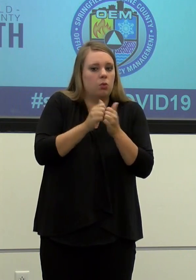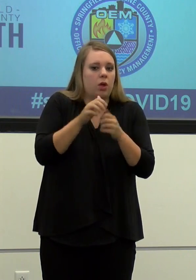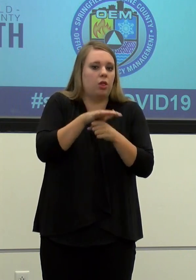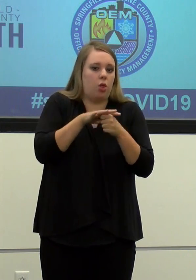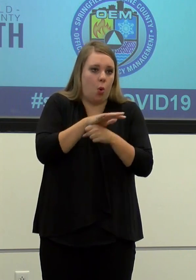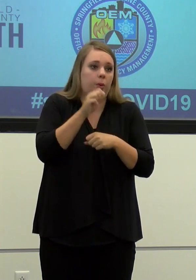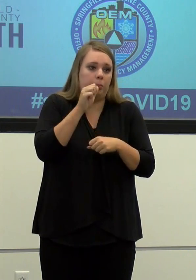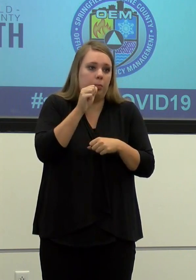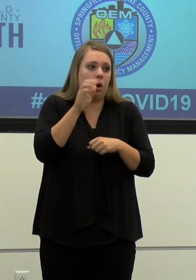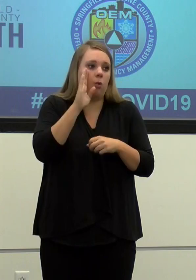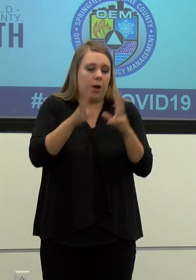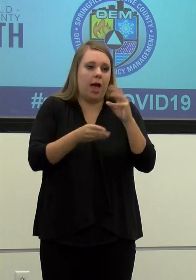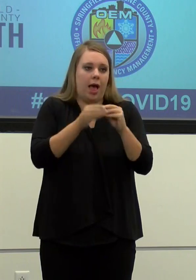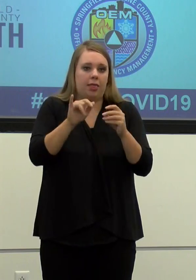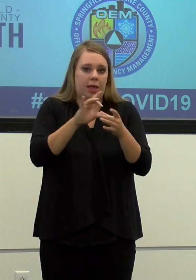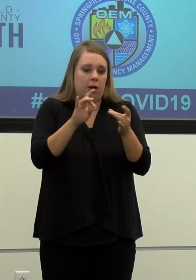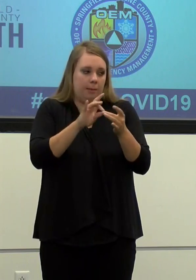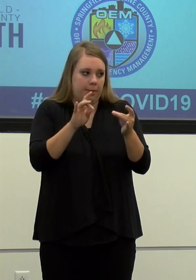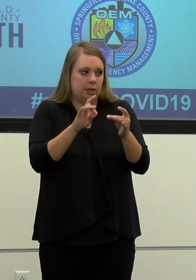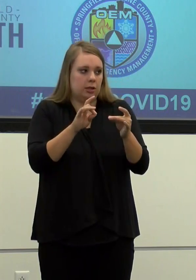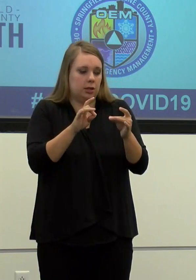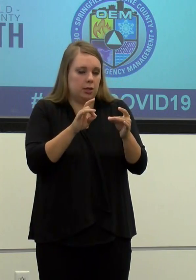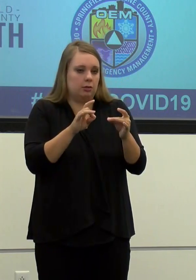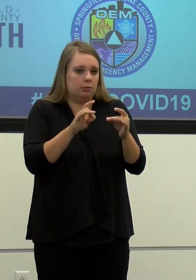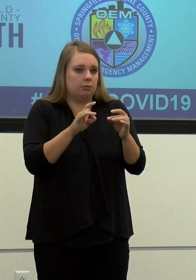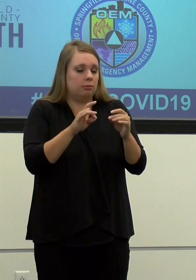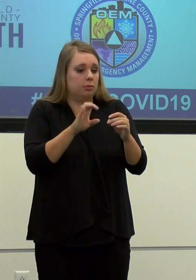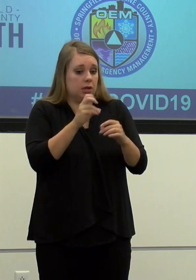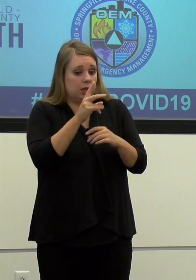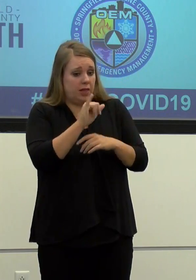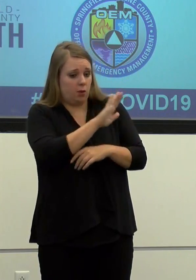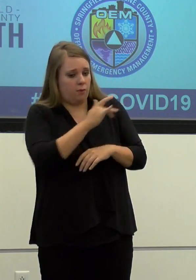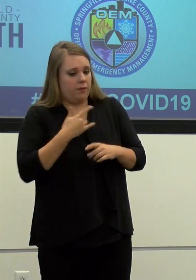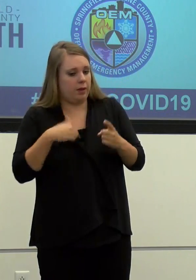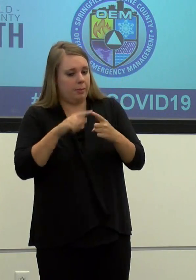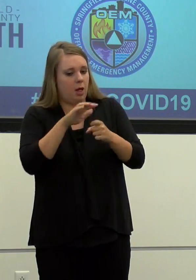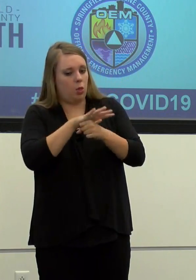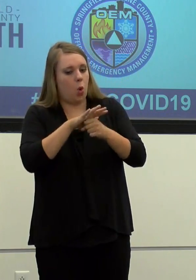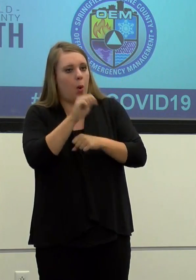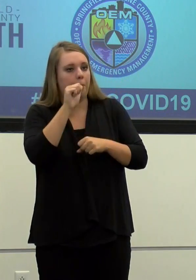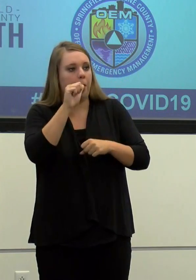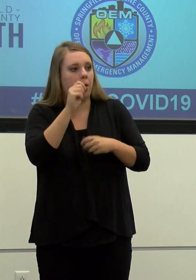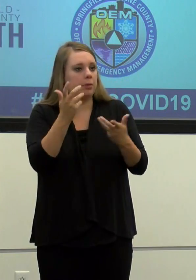bars. I will add that comment. So to clay, um, your feelings on local bars.